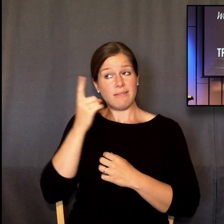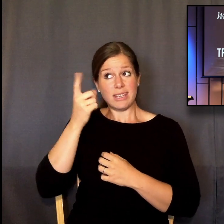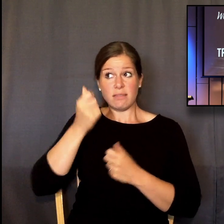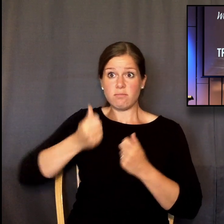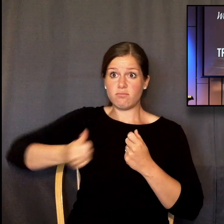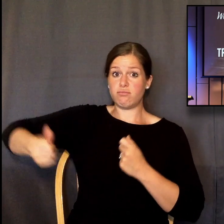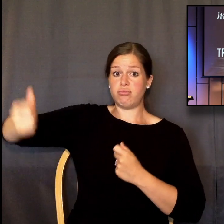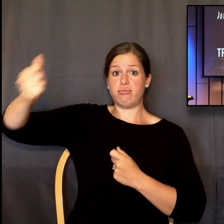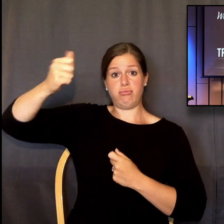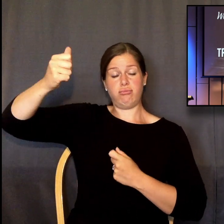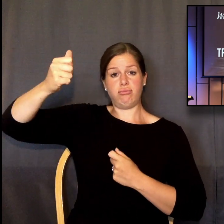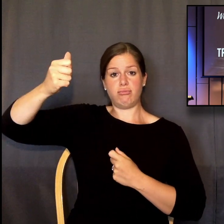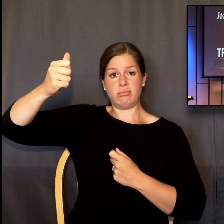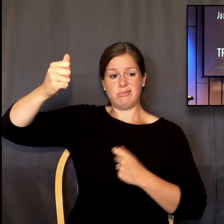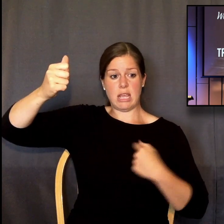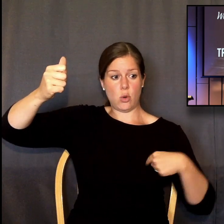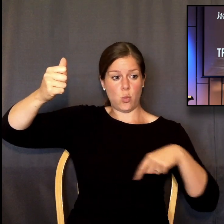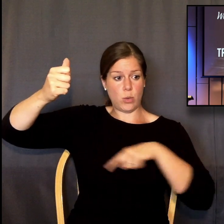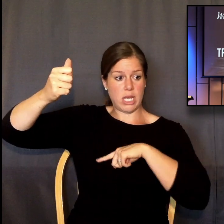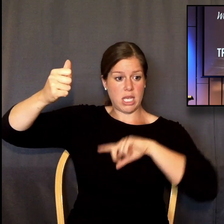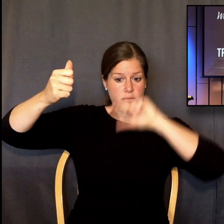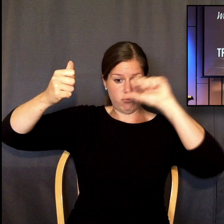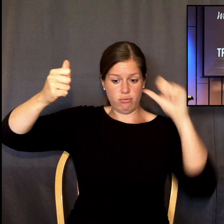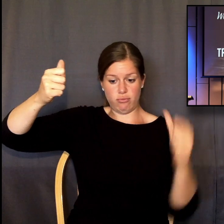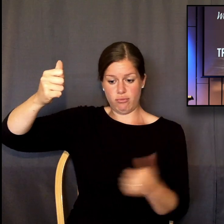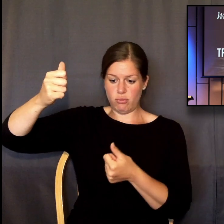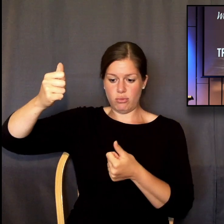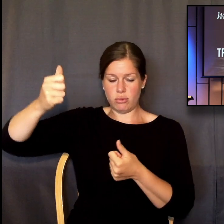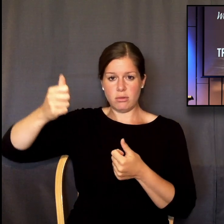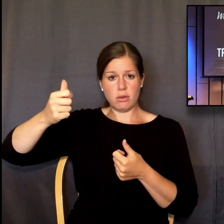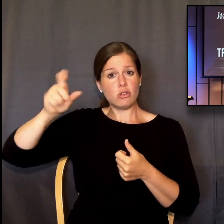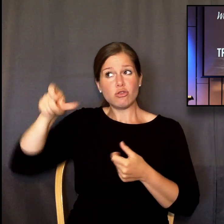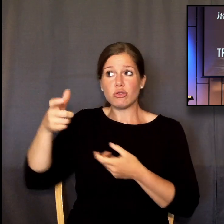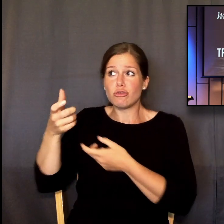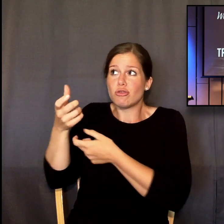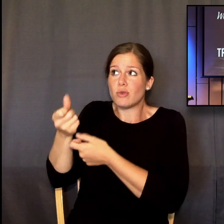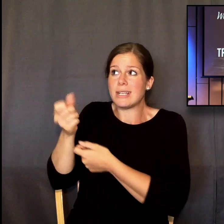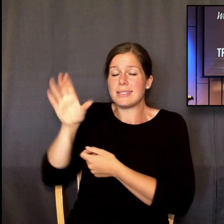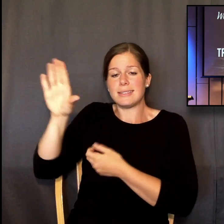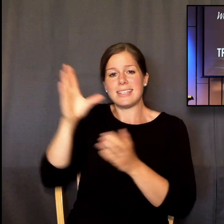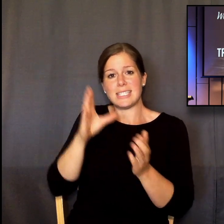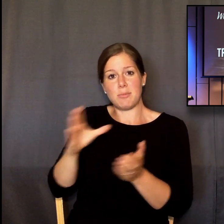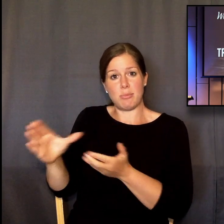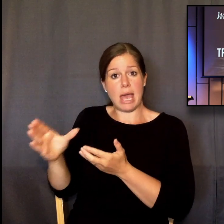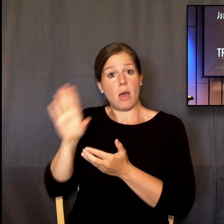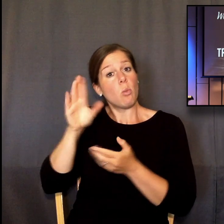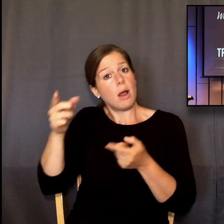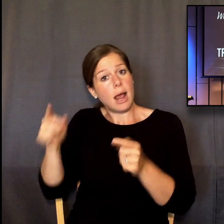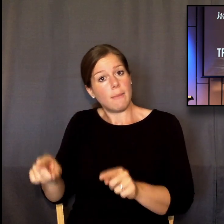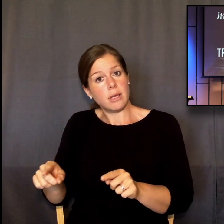that his plan will come to pass. That's what prophecy is, right? It's not God making guesses.